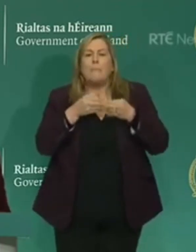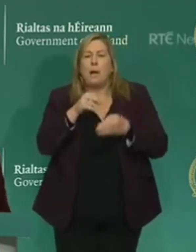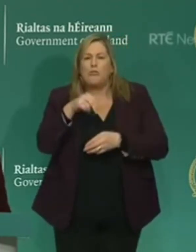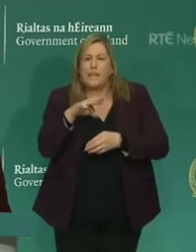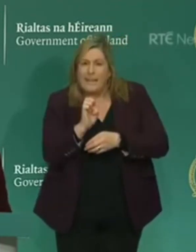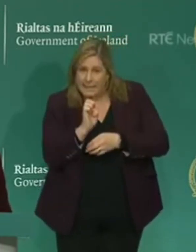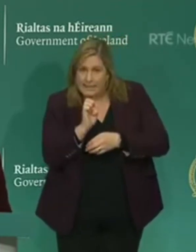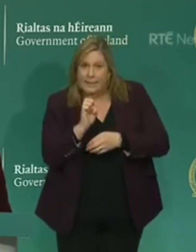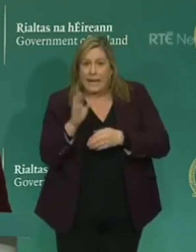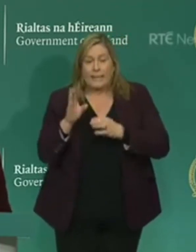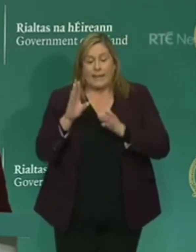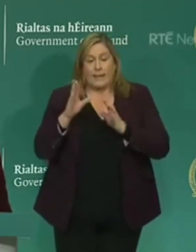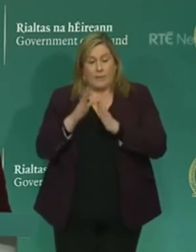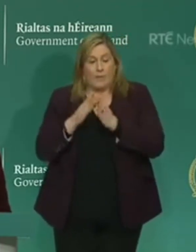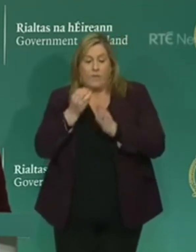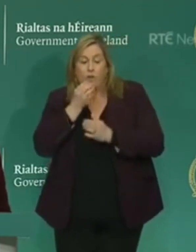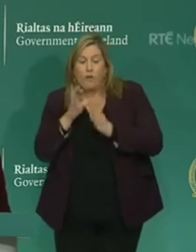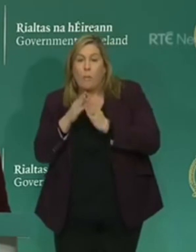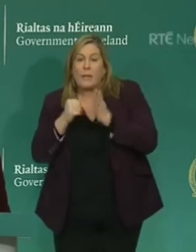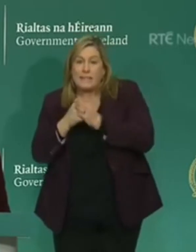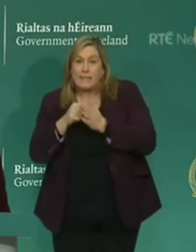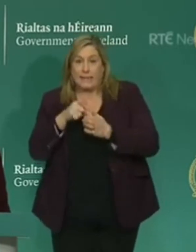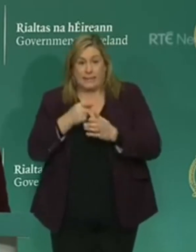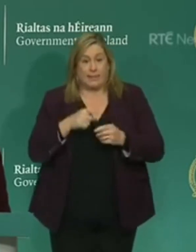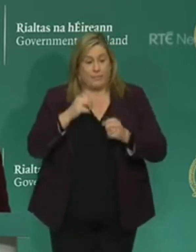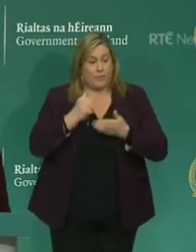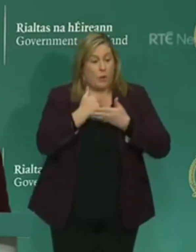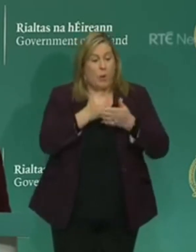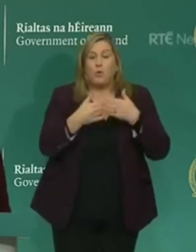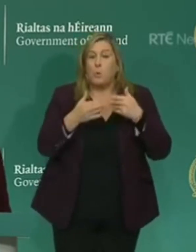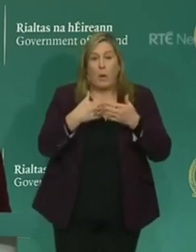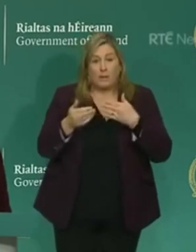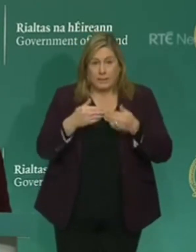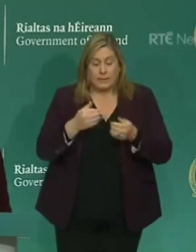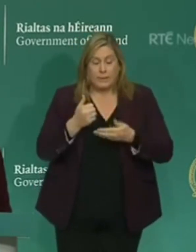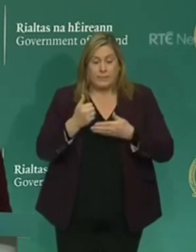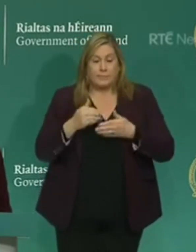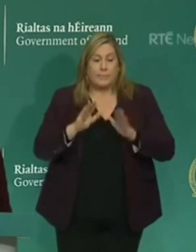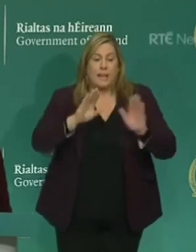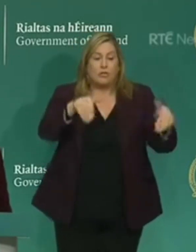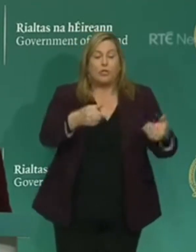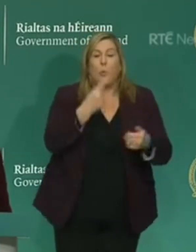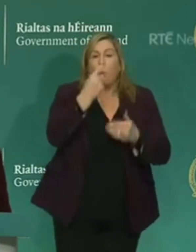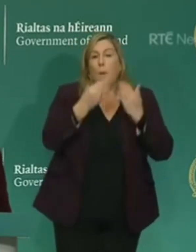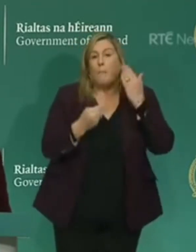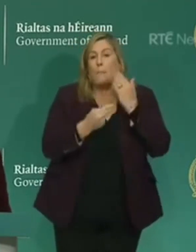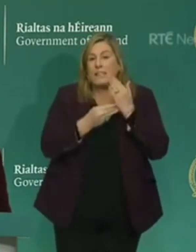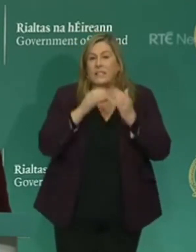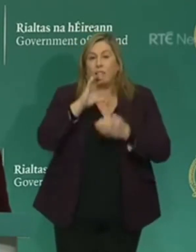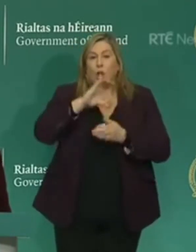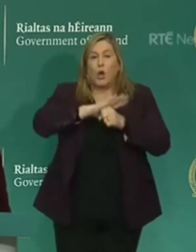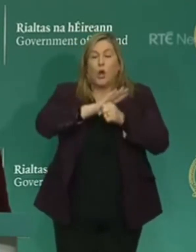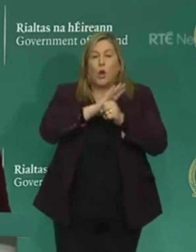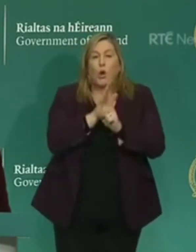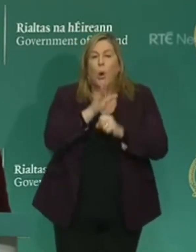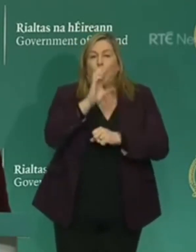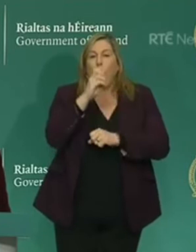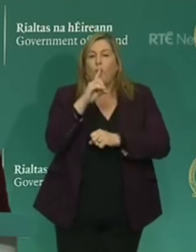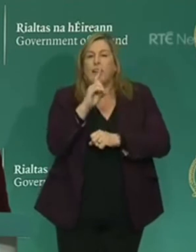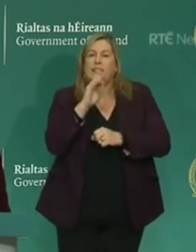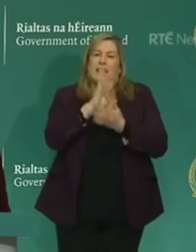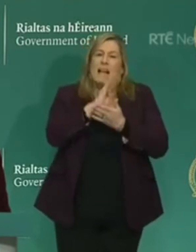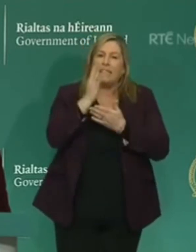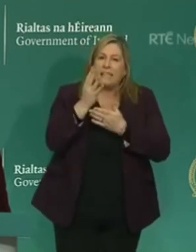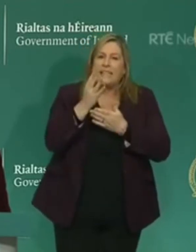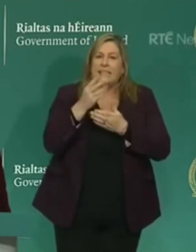The range of services and supports include the introduction of a 1 million COVID-19 response marketing package for